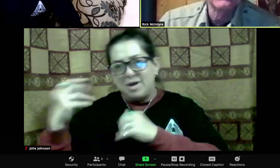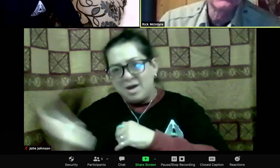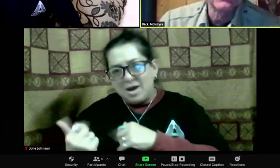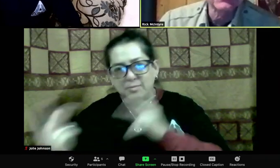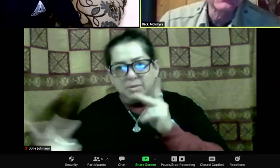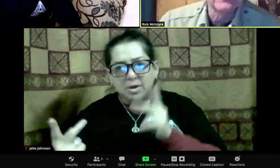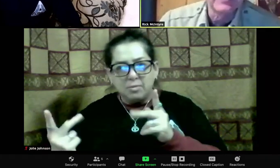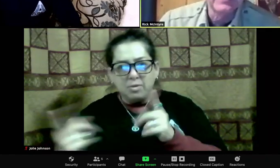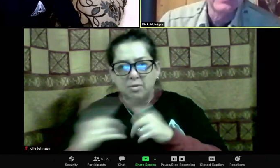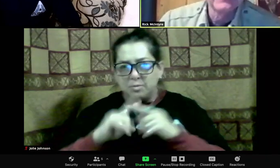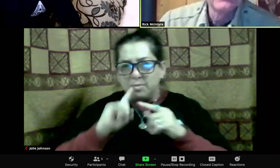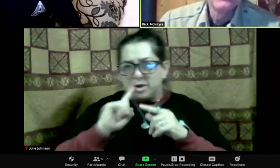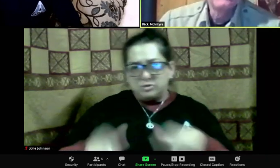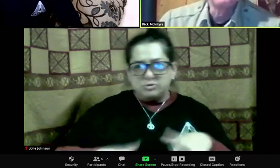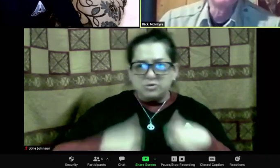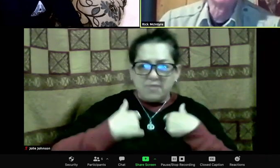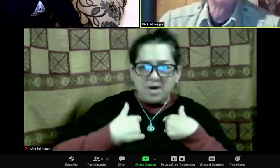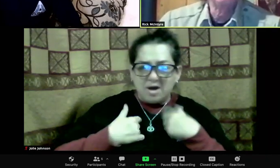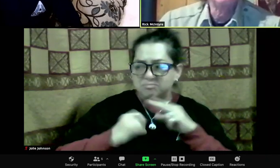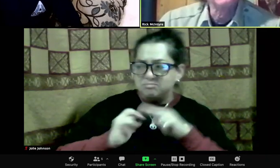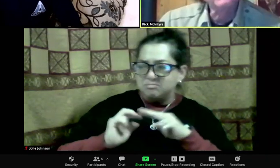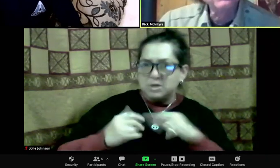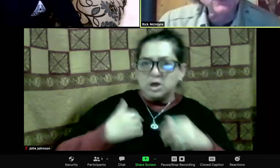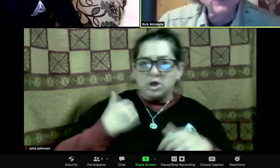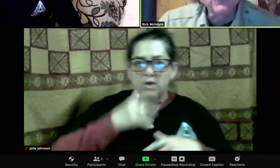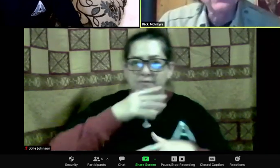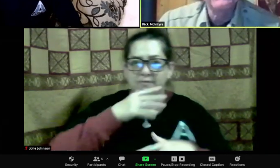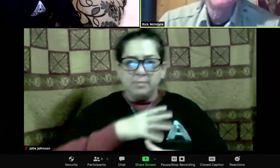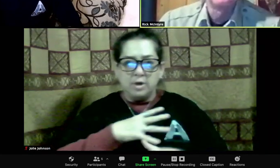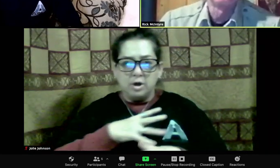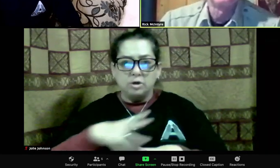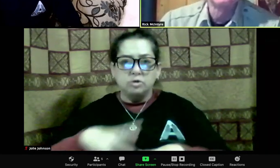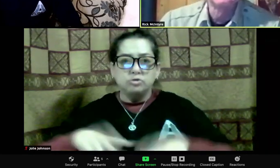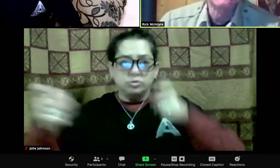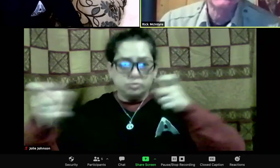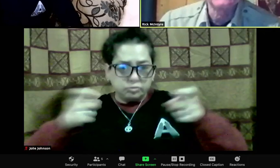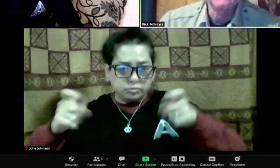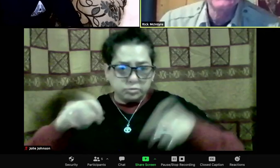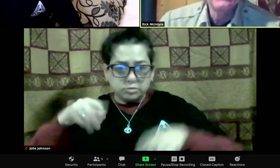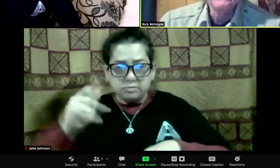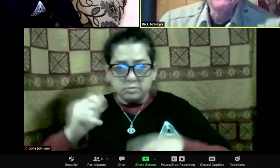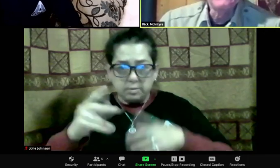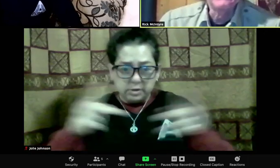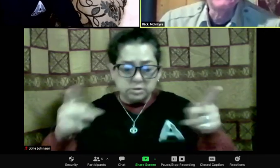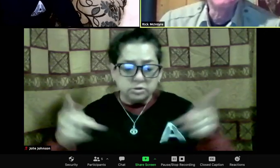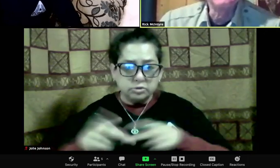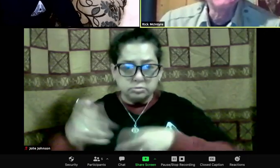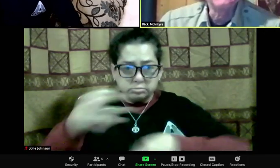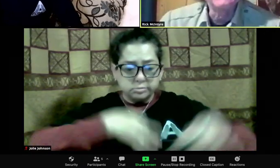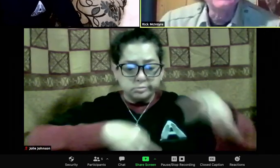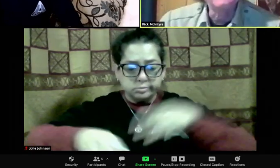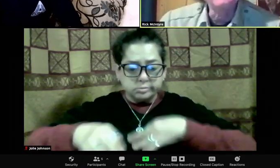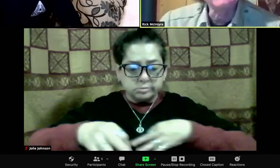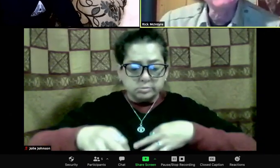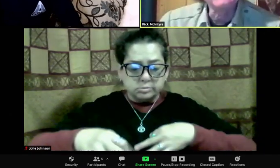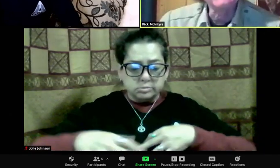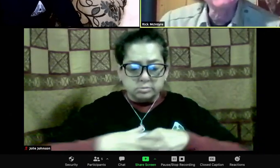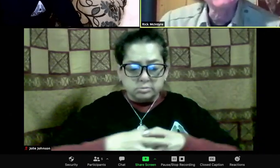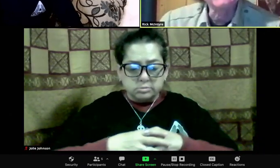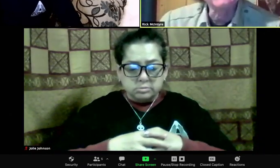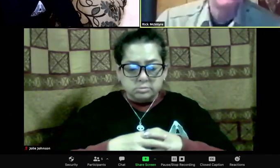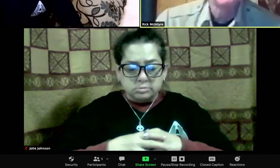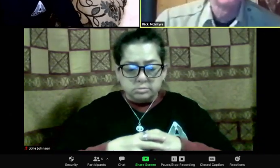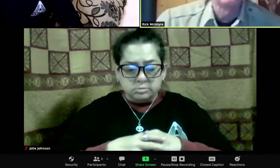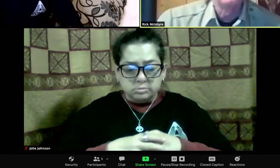Another wolf that not too many people know, 870. She was one of the early alpha females of the Junction